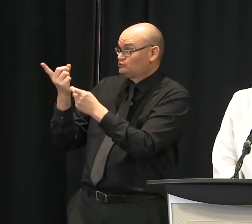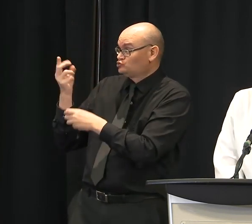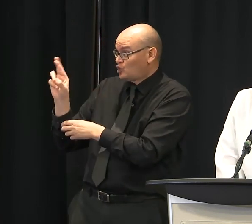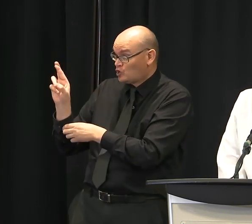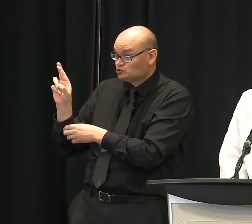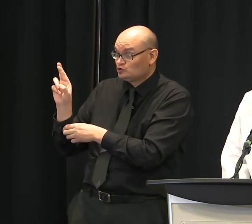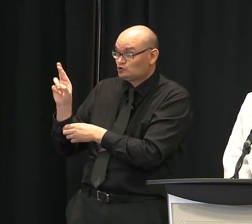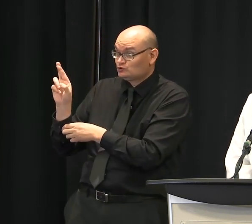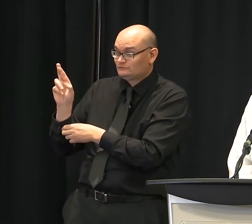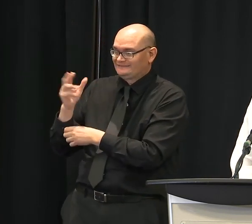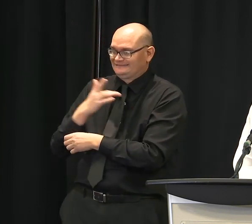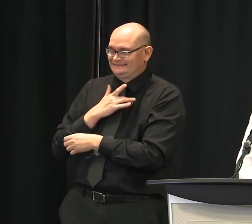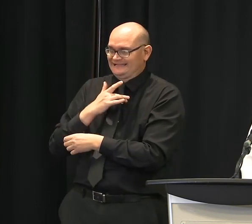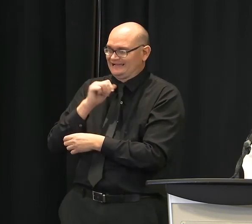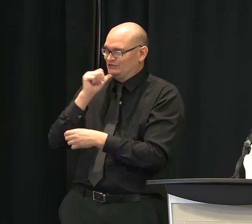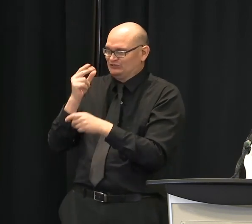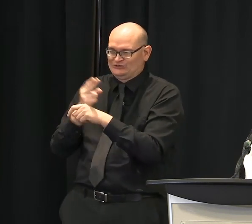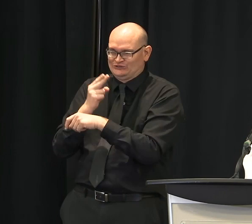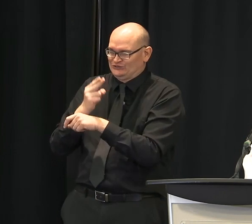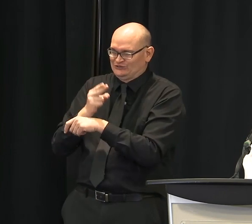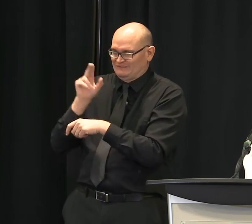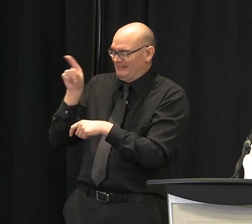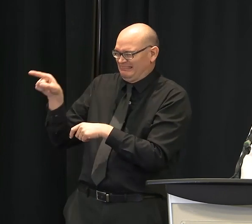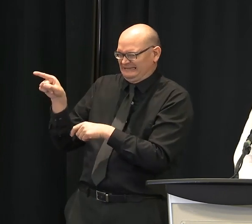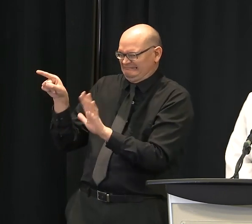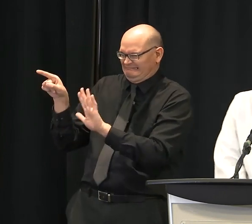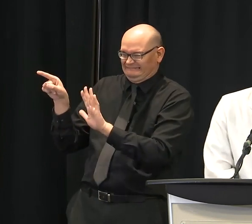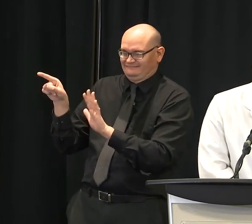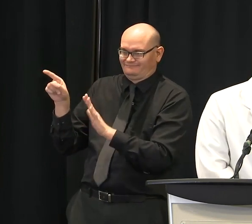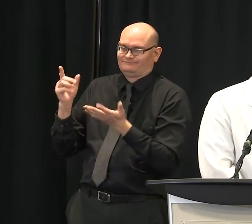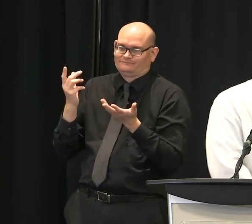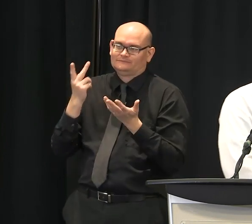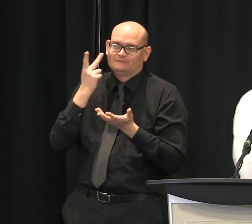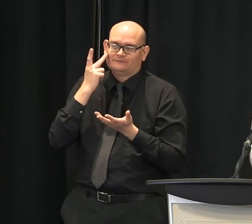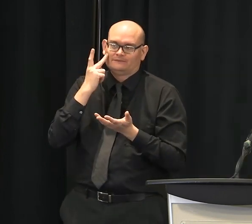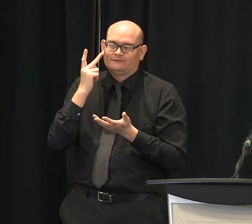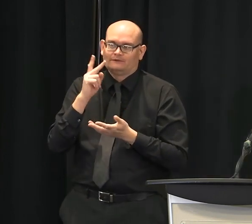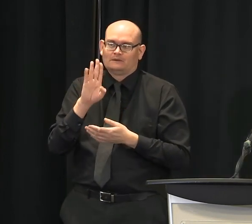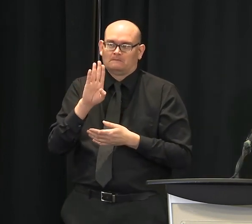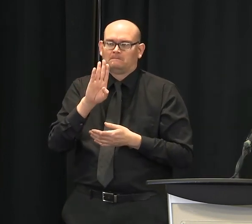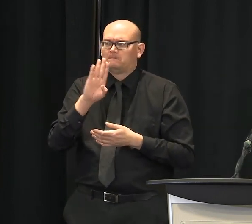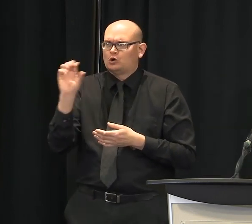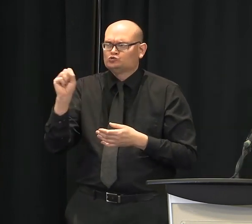you know, let Dr. Blackstone comment on what they're seeing at Bon Secours. Fantastic. Thank you.